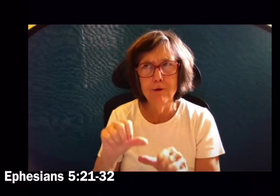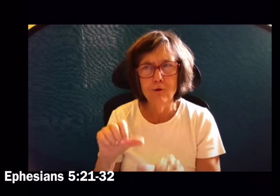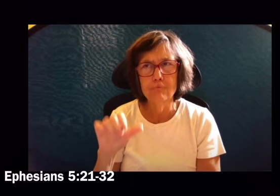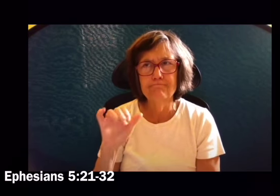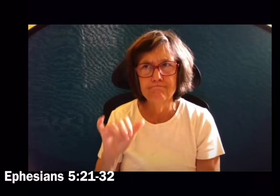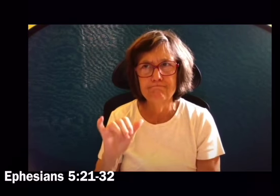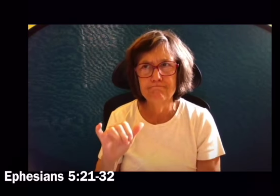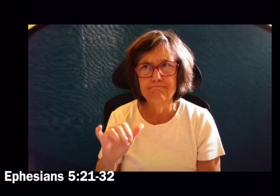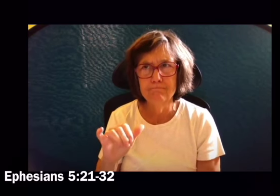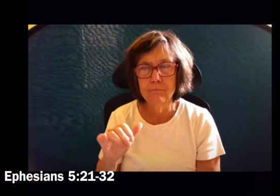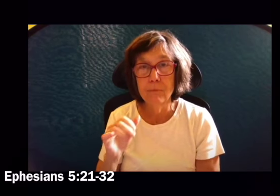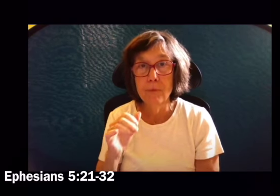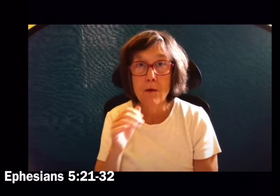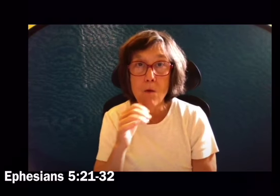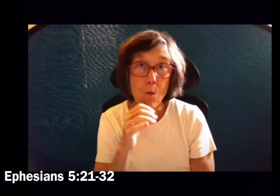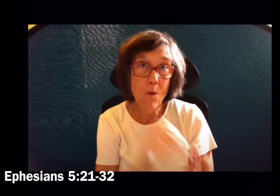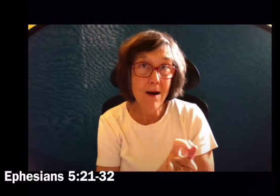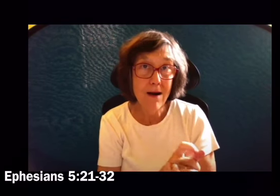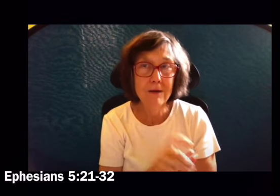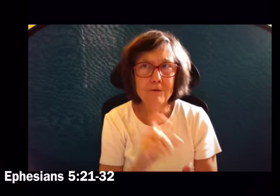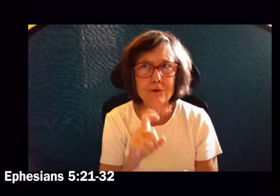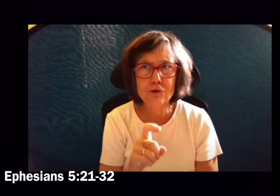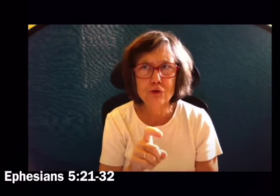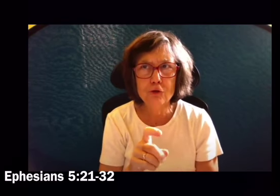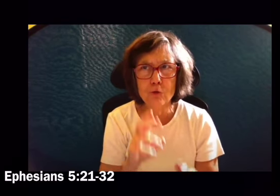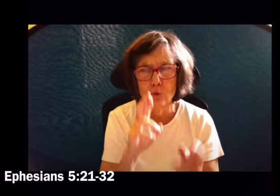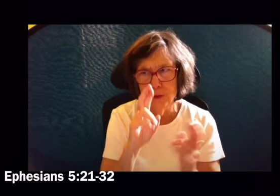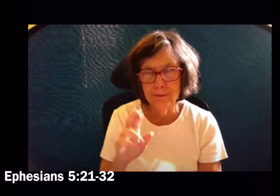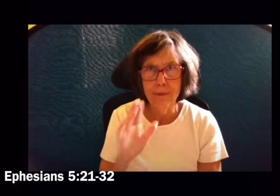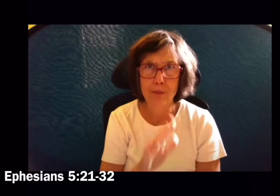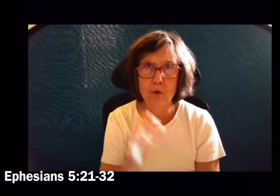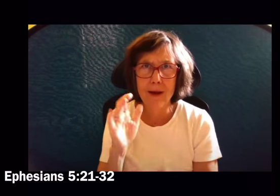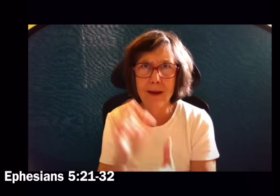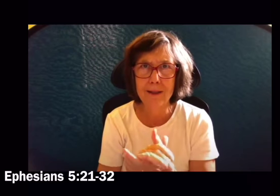Brothers and sisters, be subordinate to one another out of reverence for Christ.